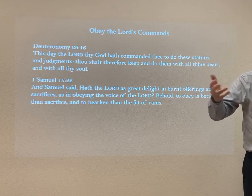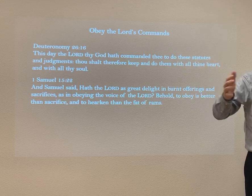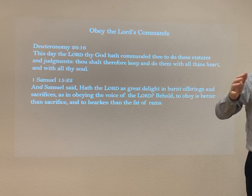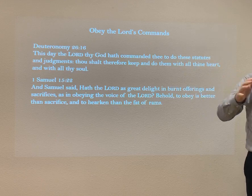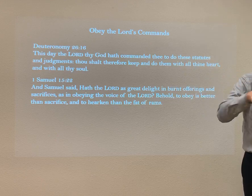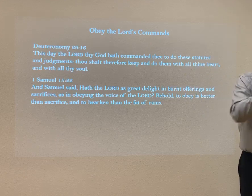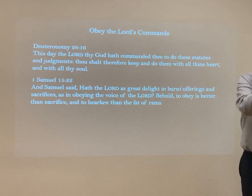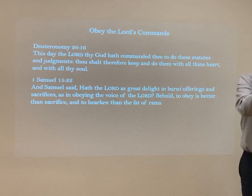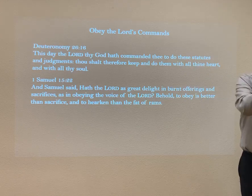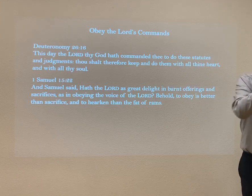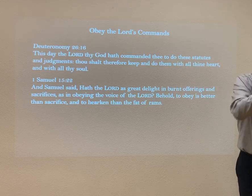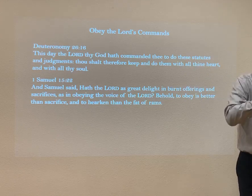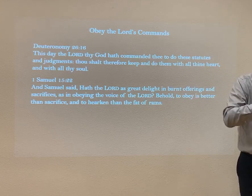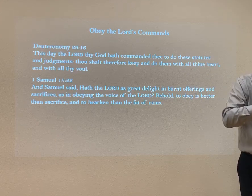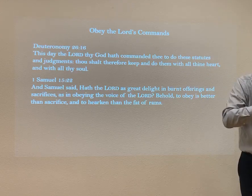Okay. I know.